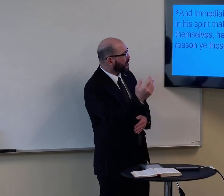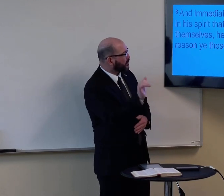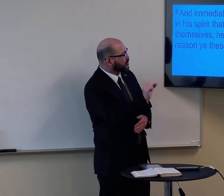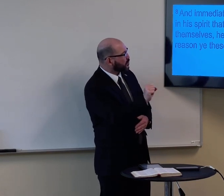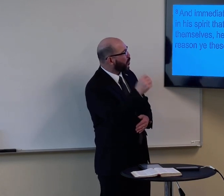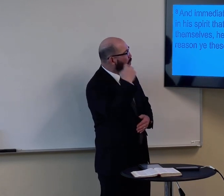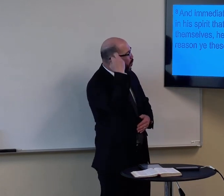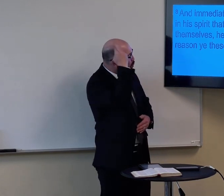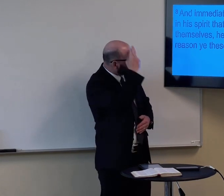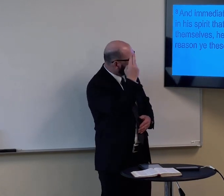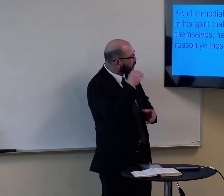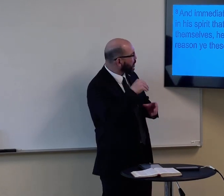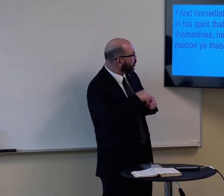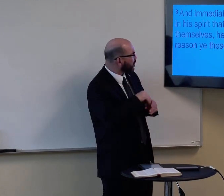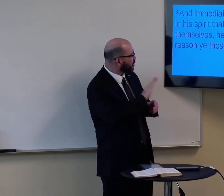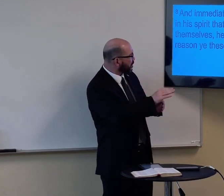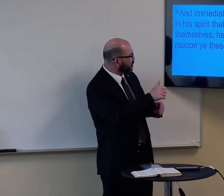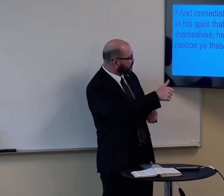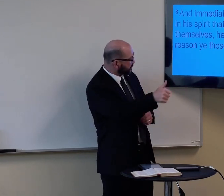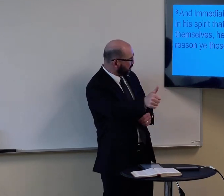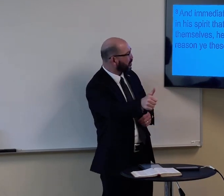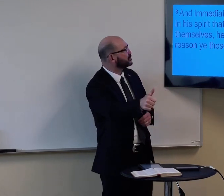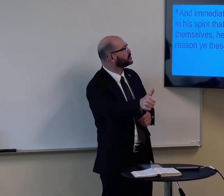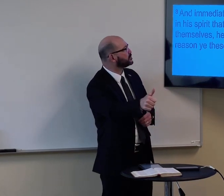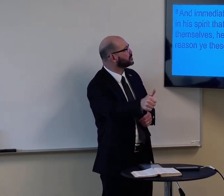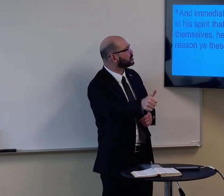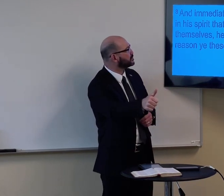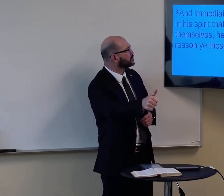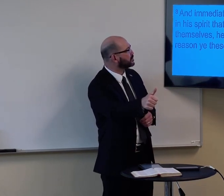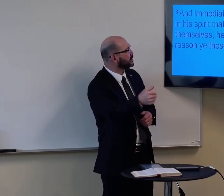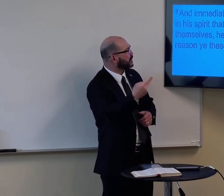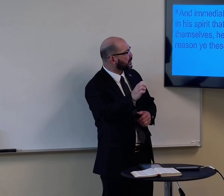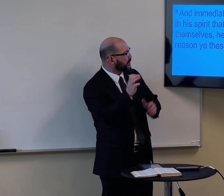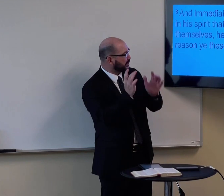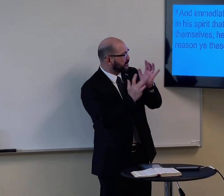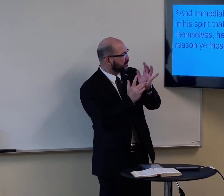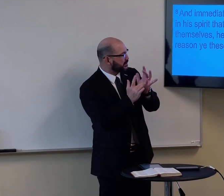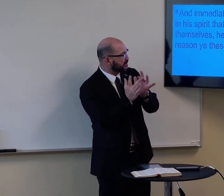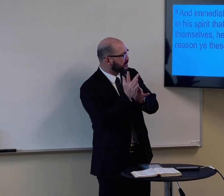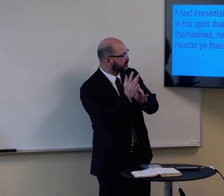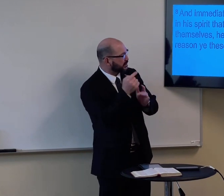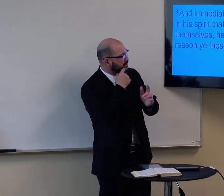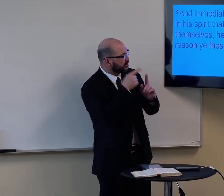In his spirit that they so reasoned within themselves, he said unto them,